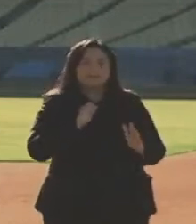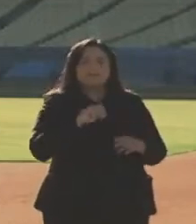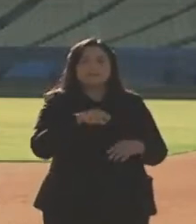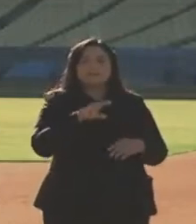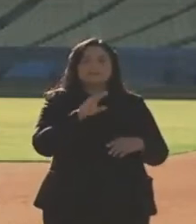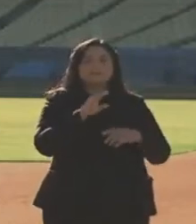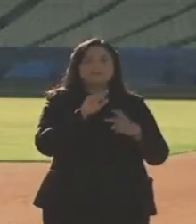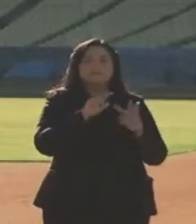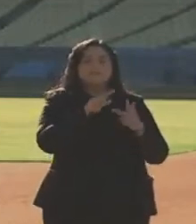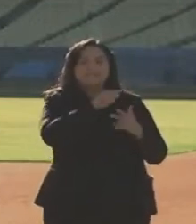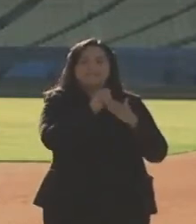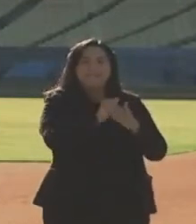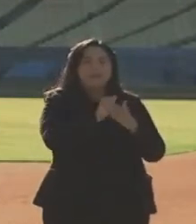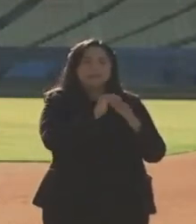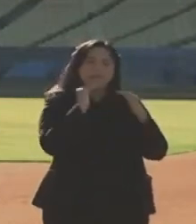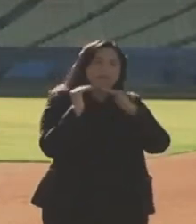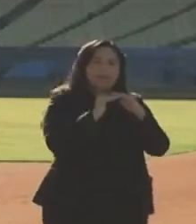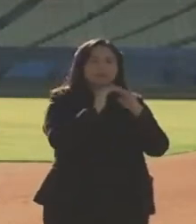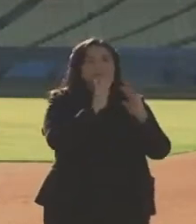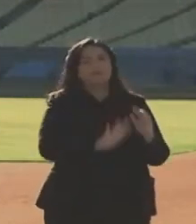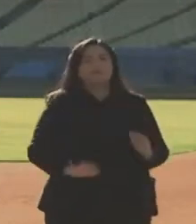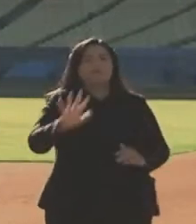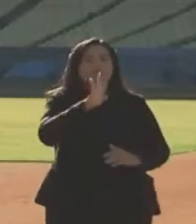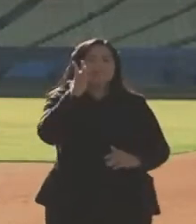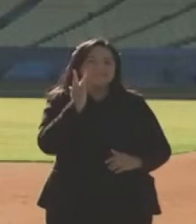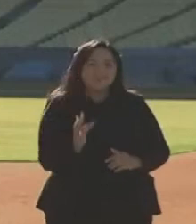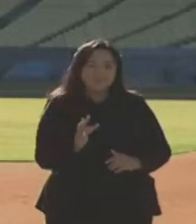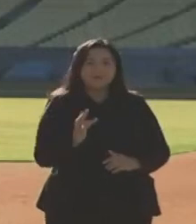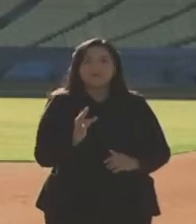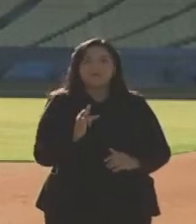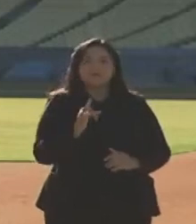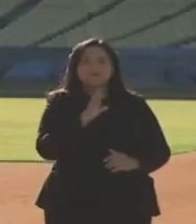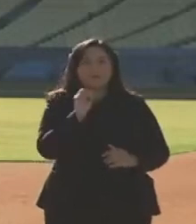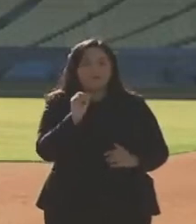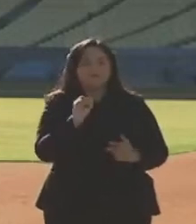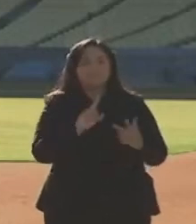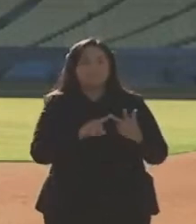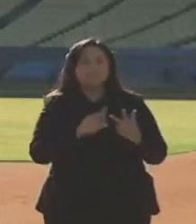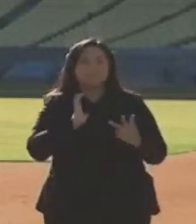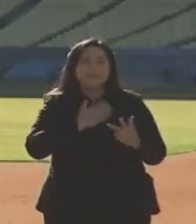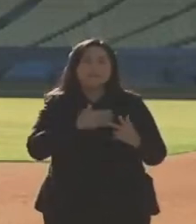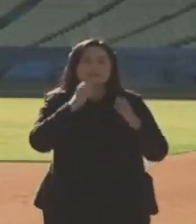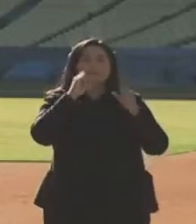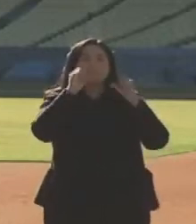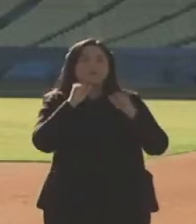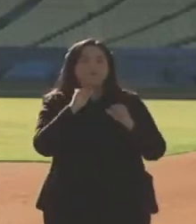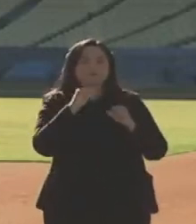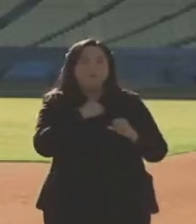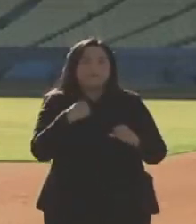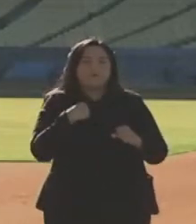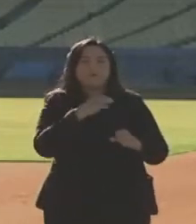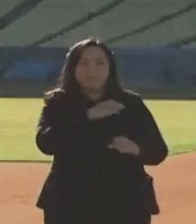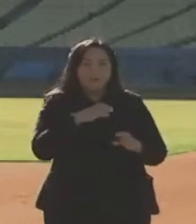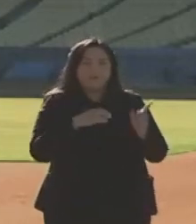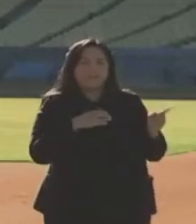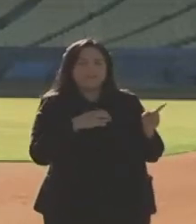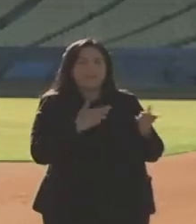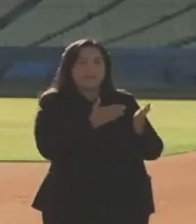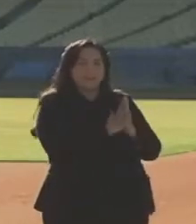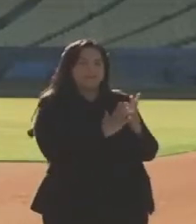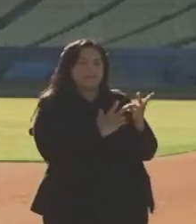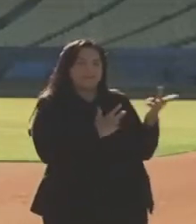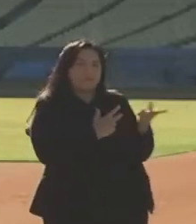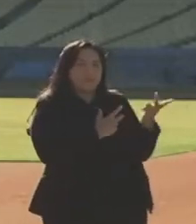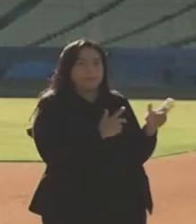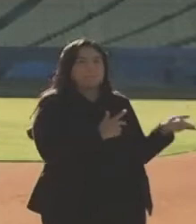equity statewide, as well as anybody I know, and our exceptional member of Congress. So I'm to ask the three of them to come forward to say some